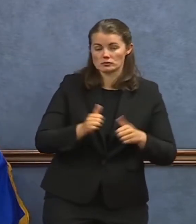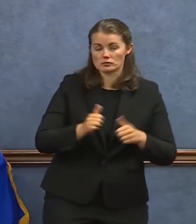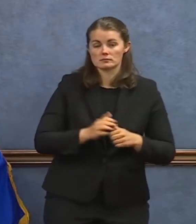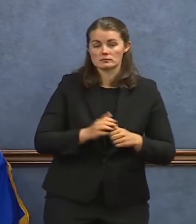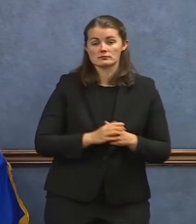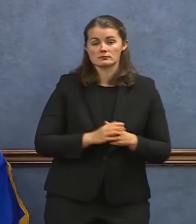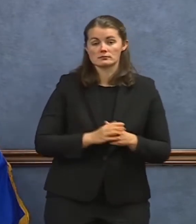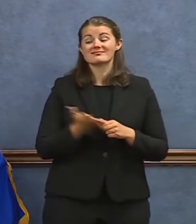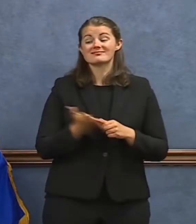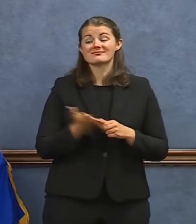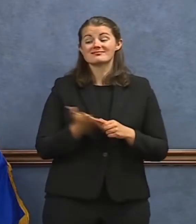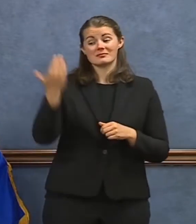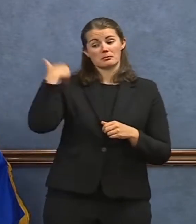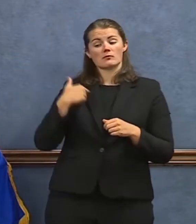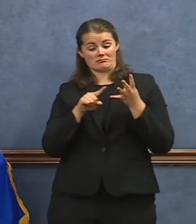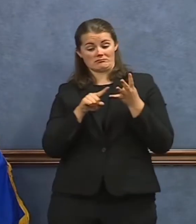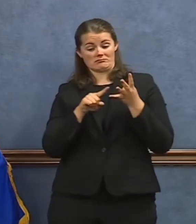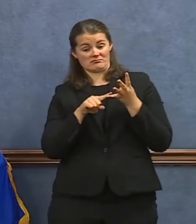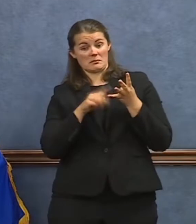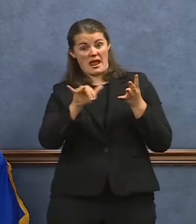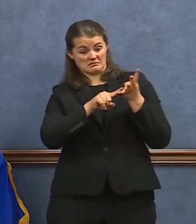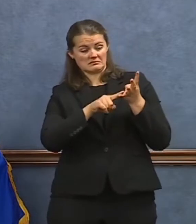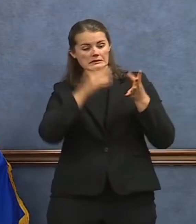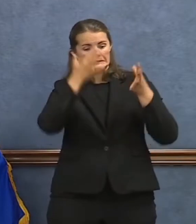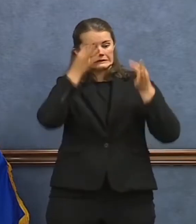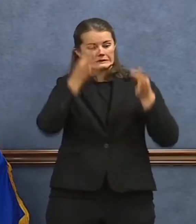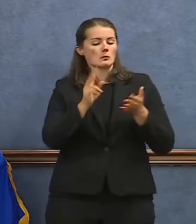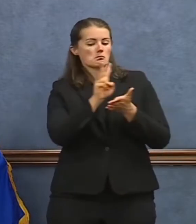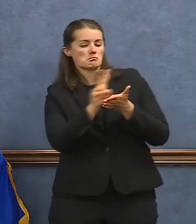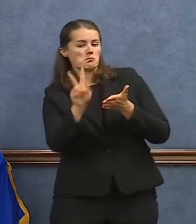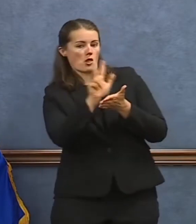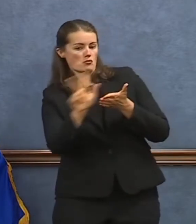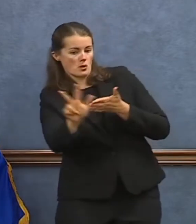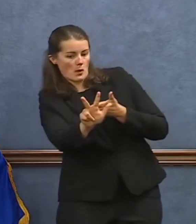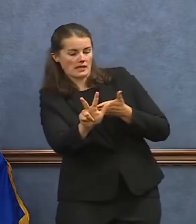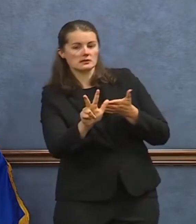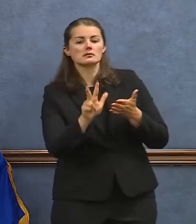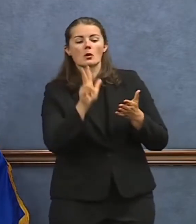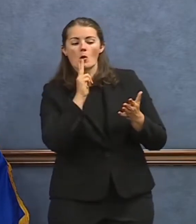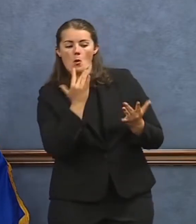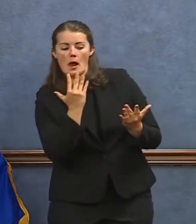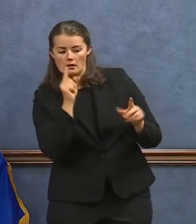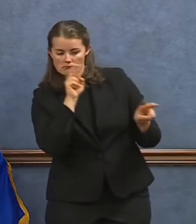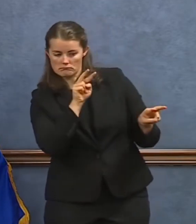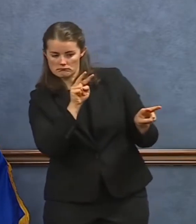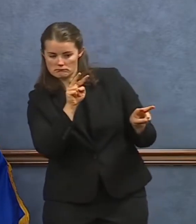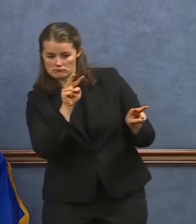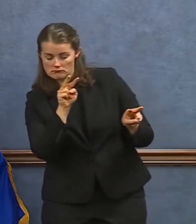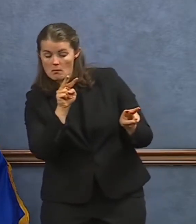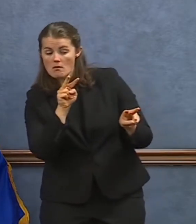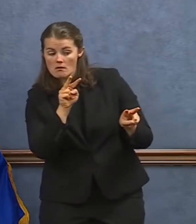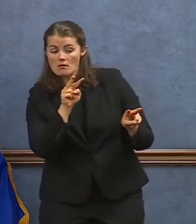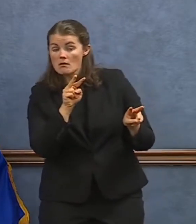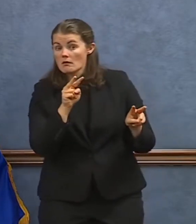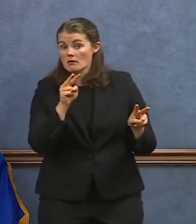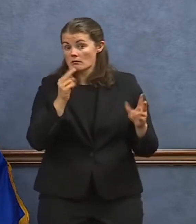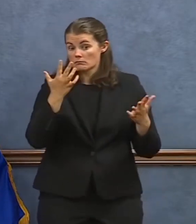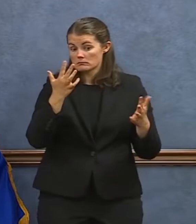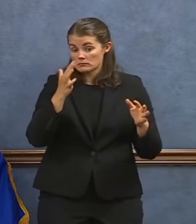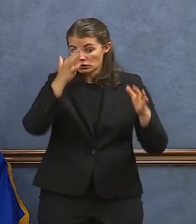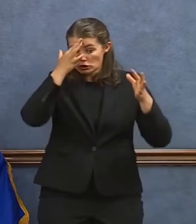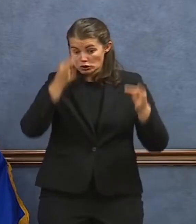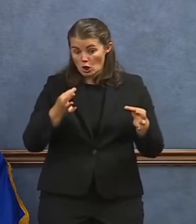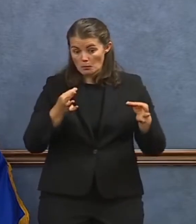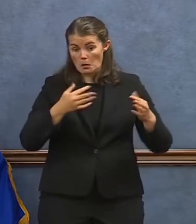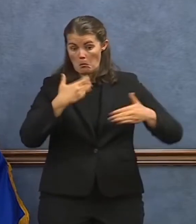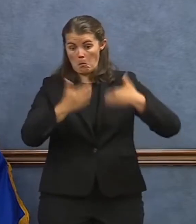worth of data in making decisions on moving forward, or if necessary, pausing to determine if Nevada is still moving in the